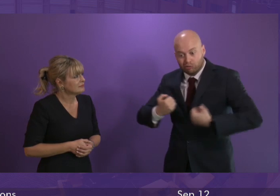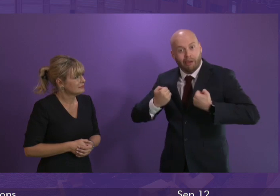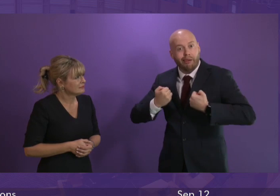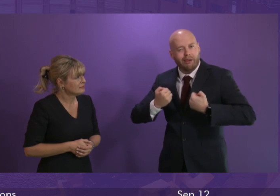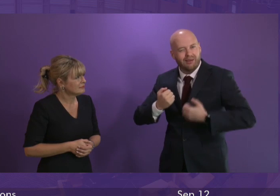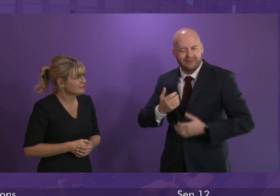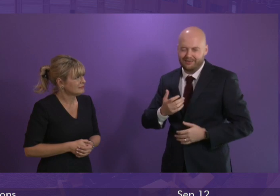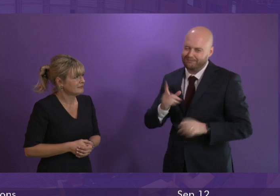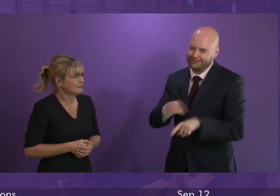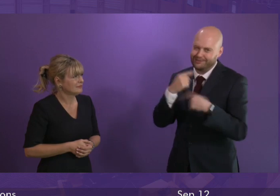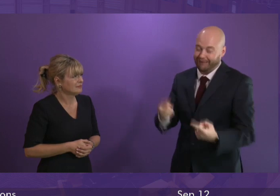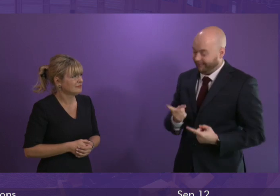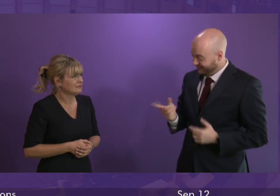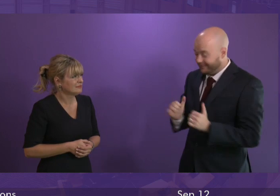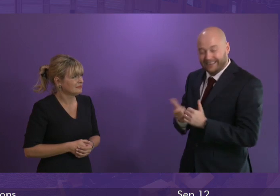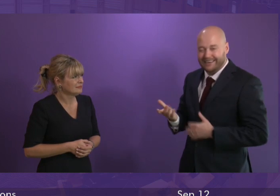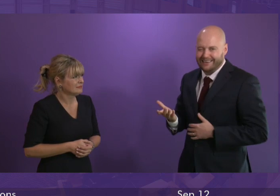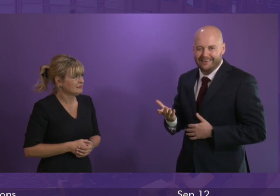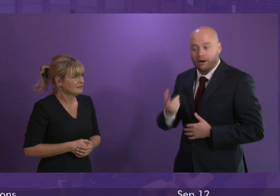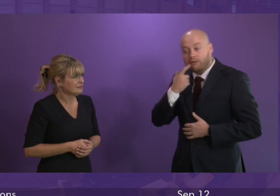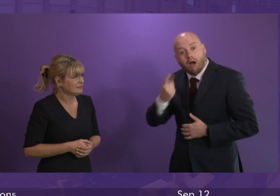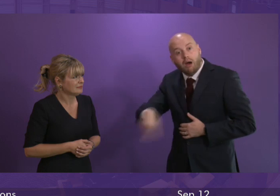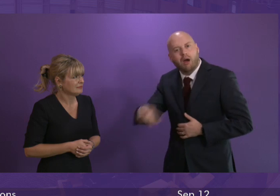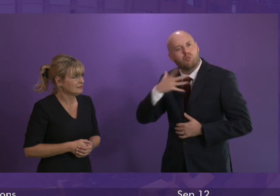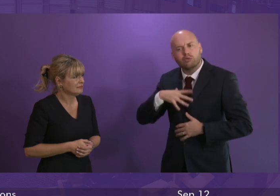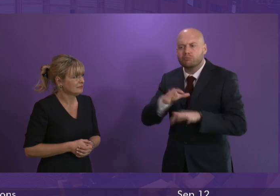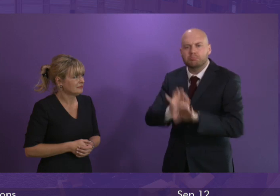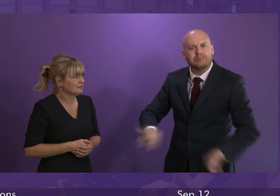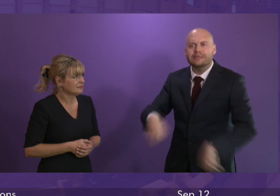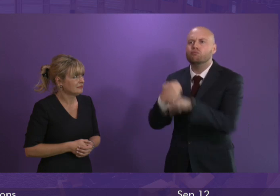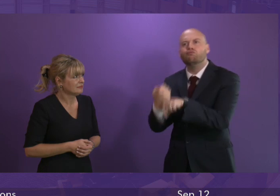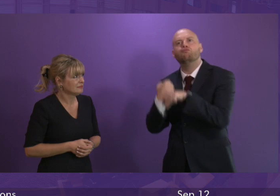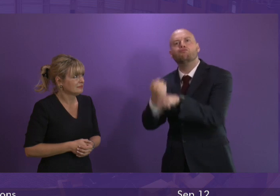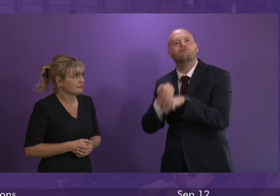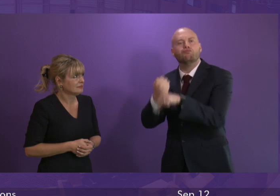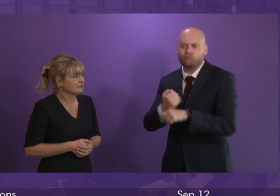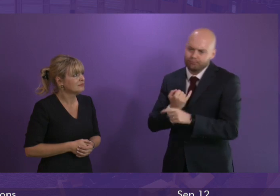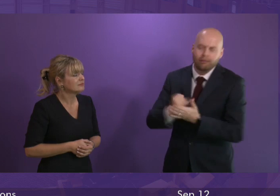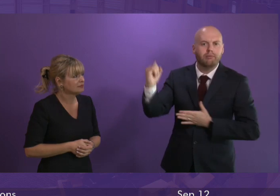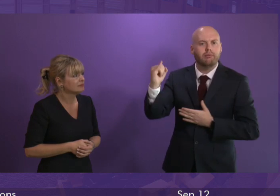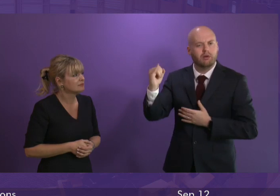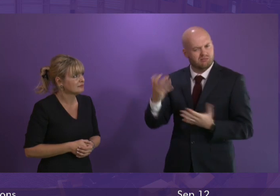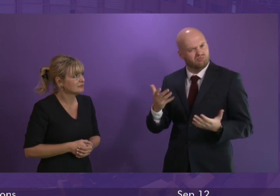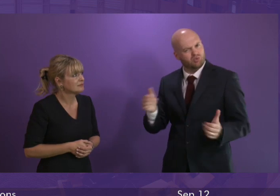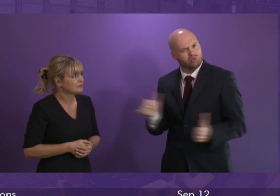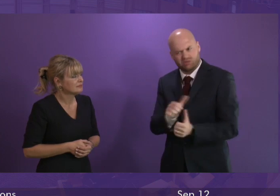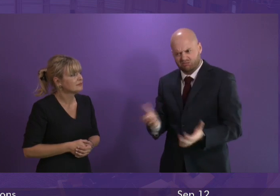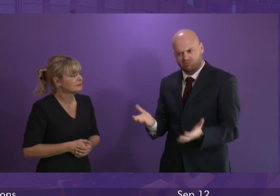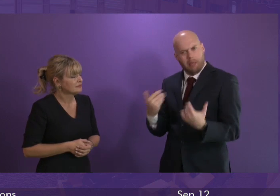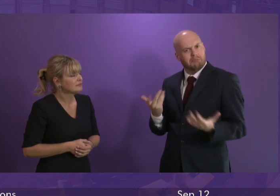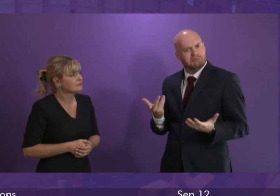young person will face such action for exercising their rights to peaceful protest and that we should all reassure young people that